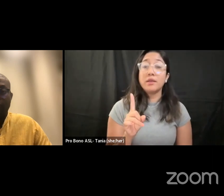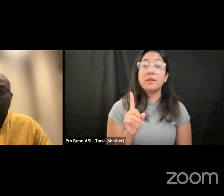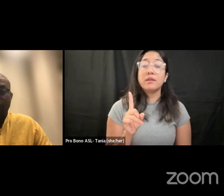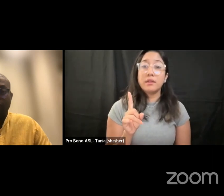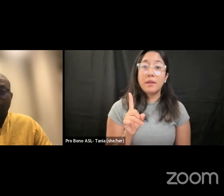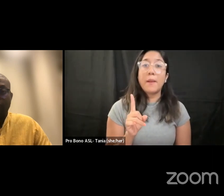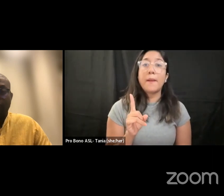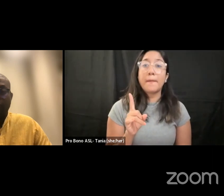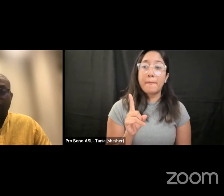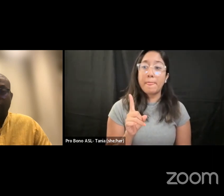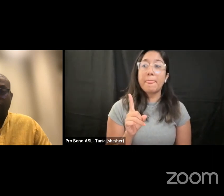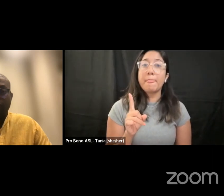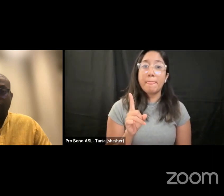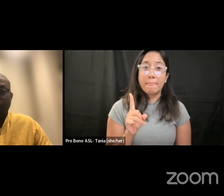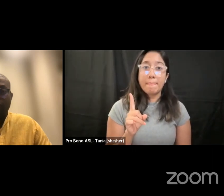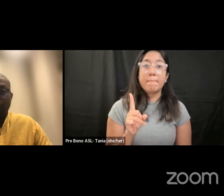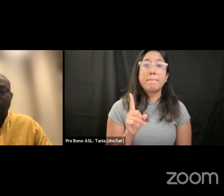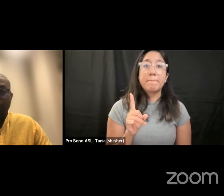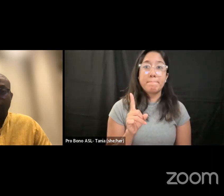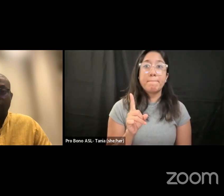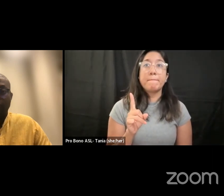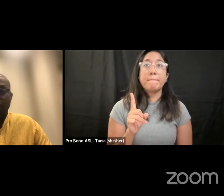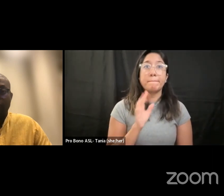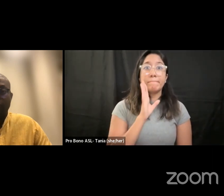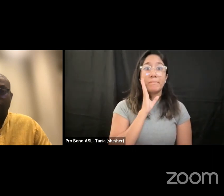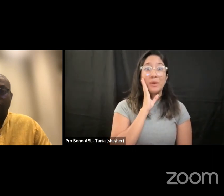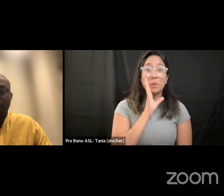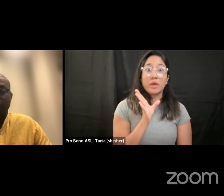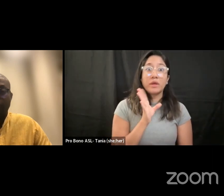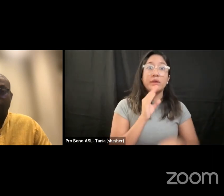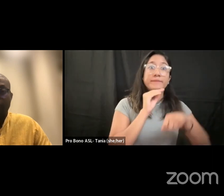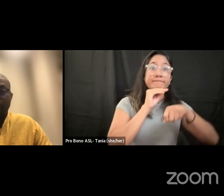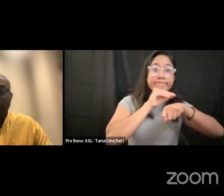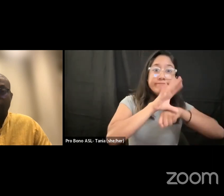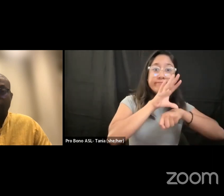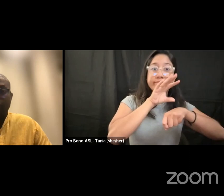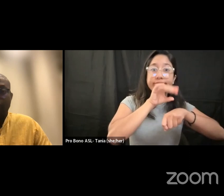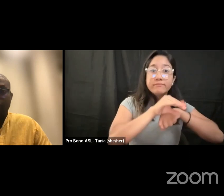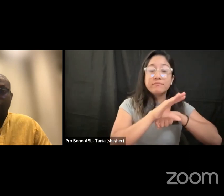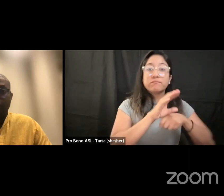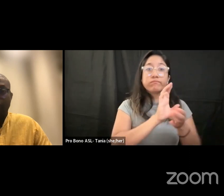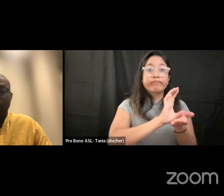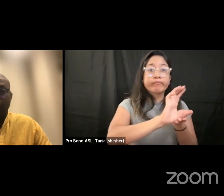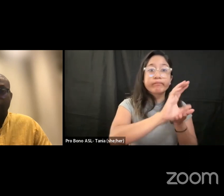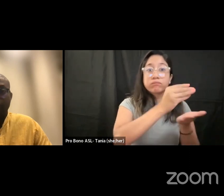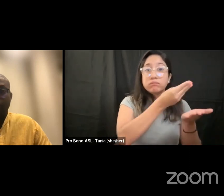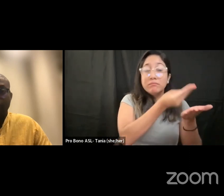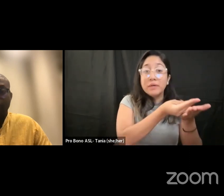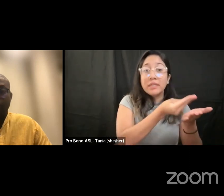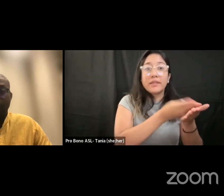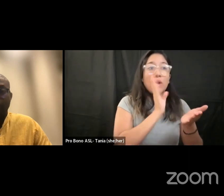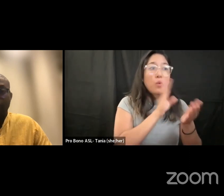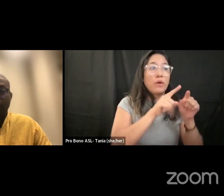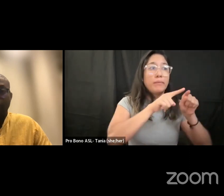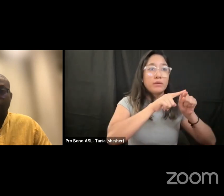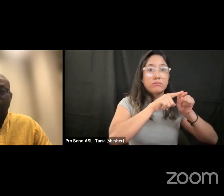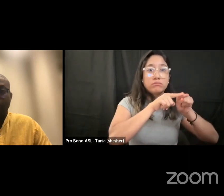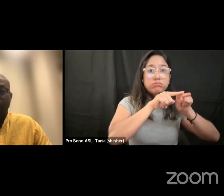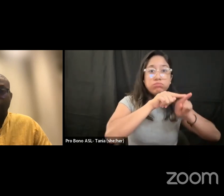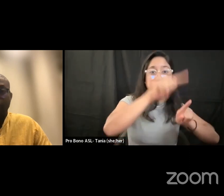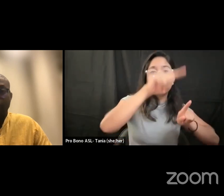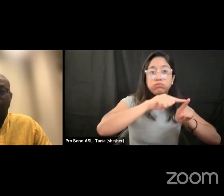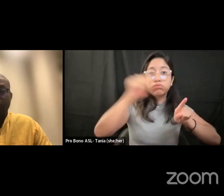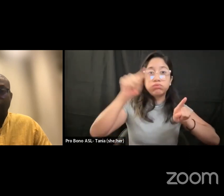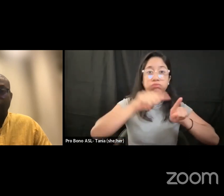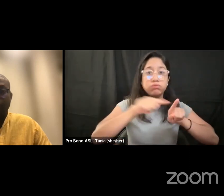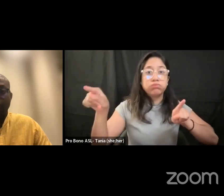slice a contribute towards a huge fund which get distributed um across different